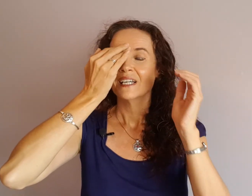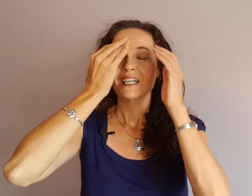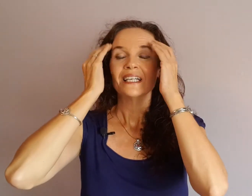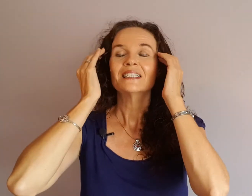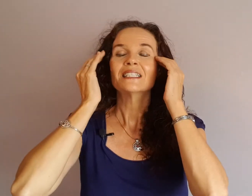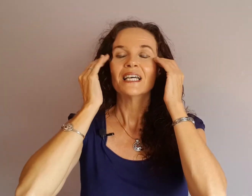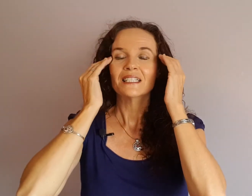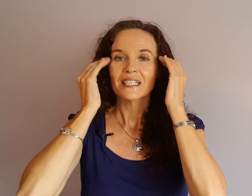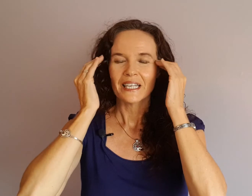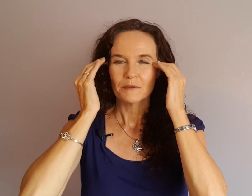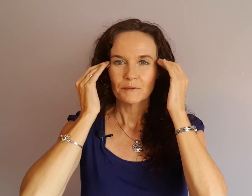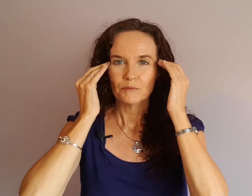It's another day.